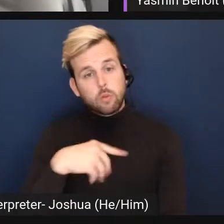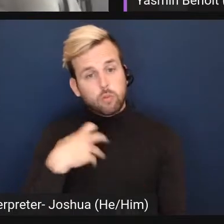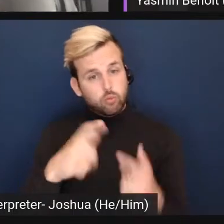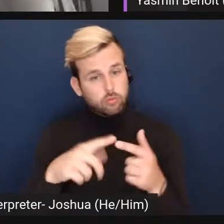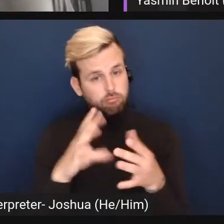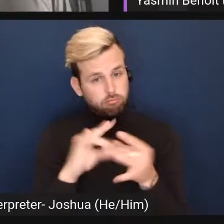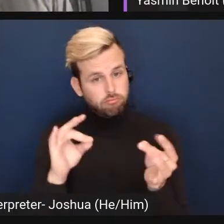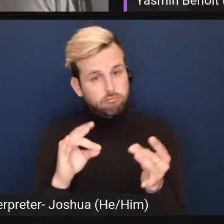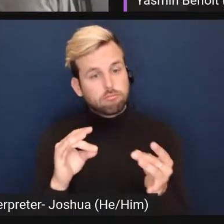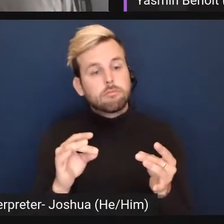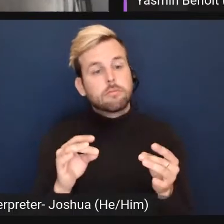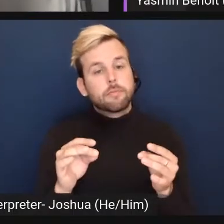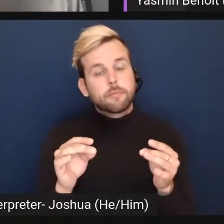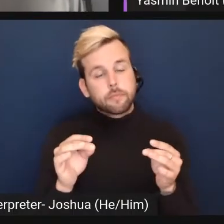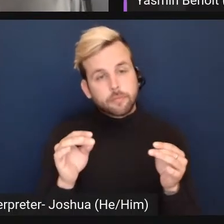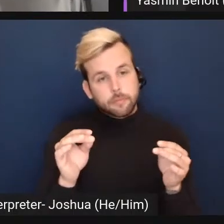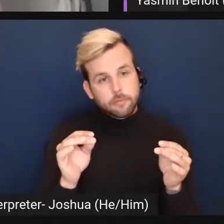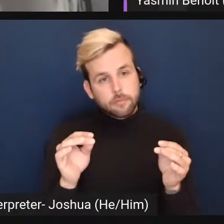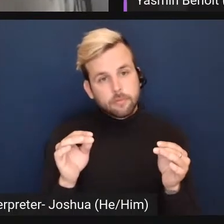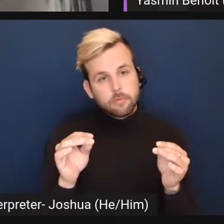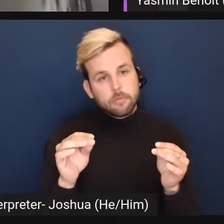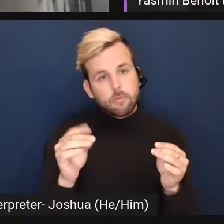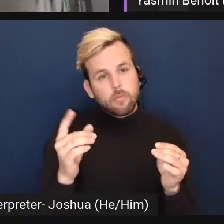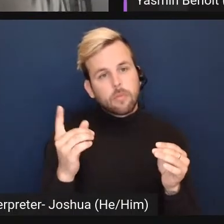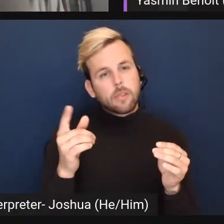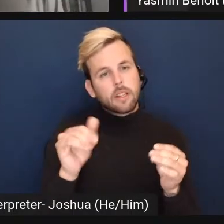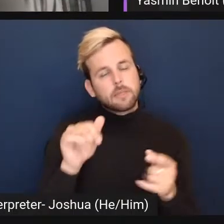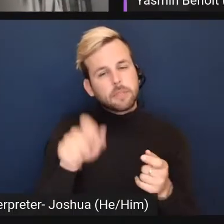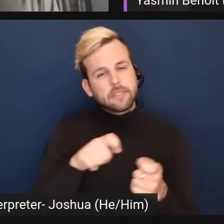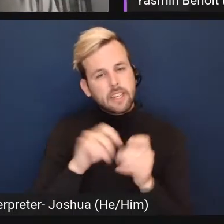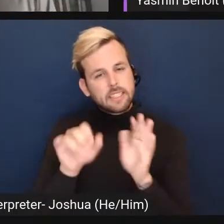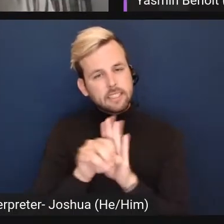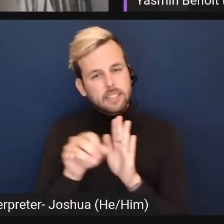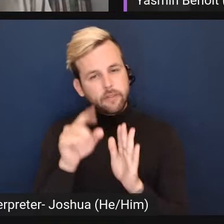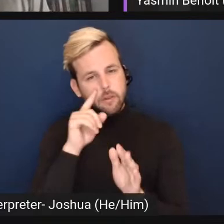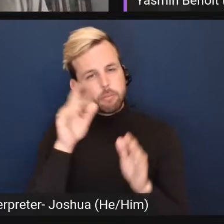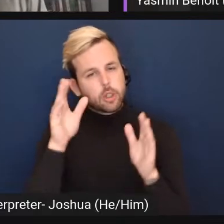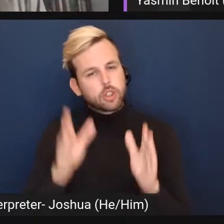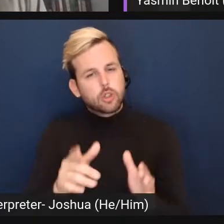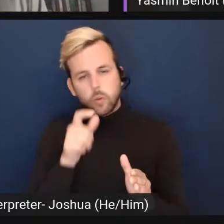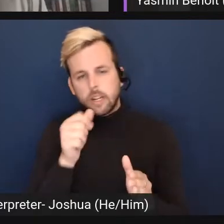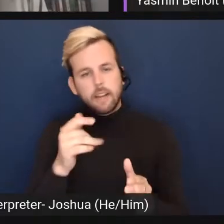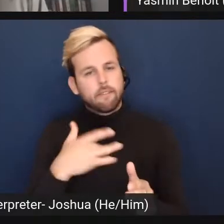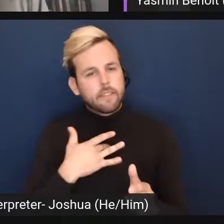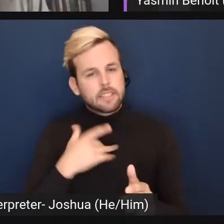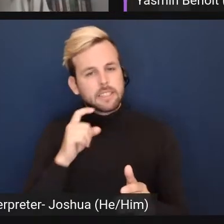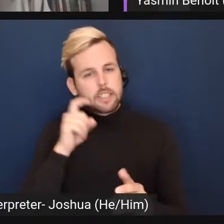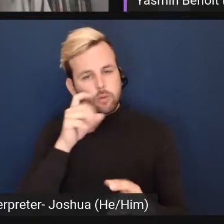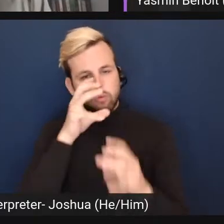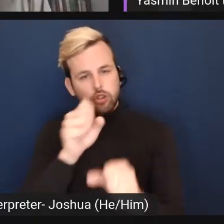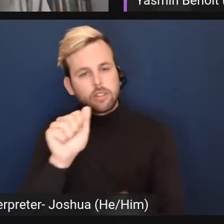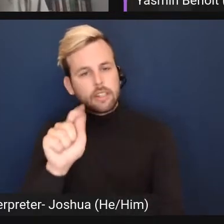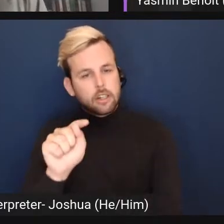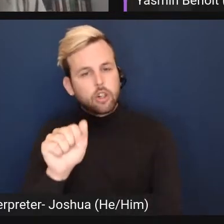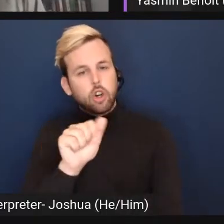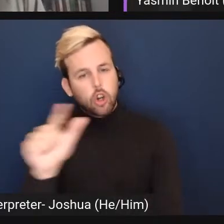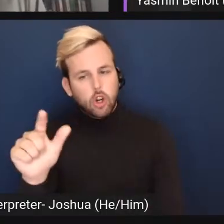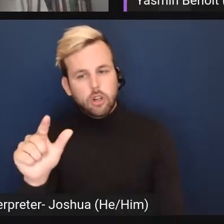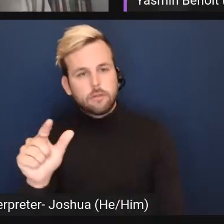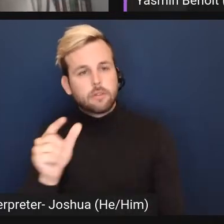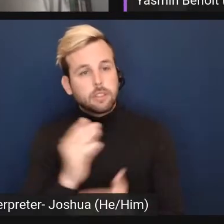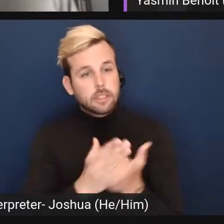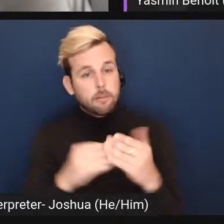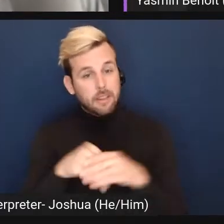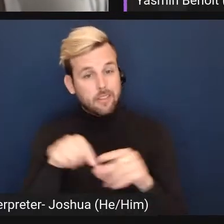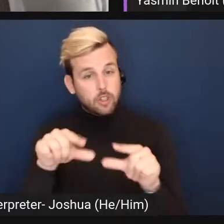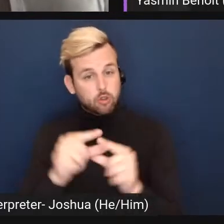speak to is, um, what then is the specific entity, any word for person who does not experience sexual attraction at all, some in this group would still want one.